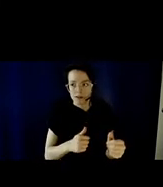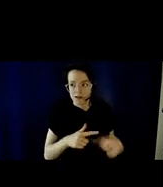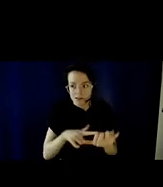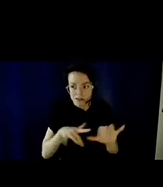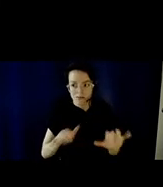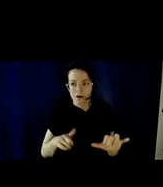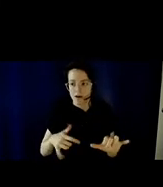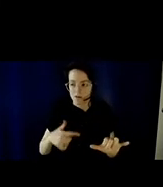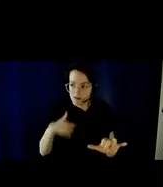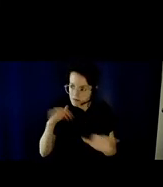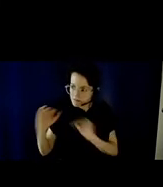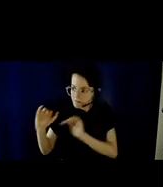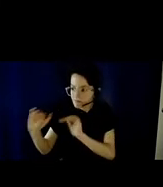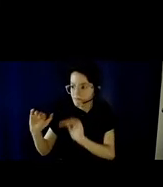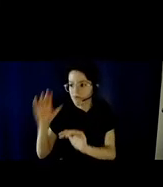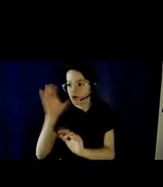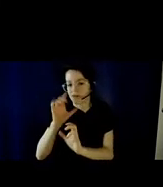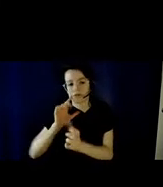institutional support.